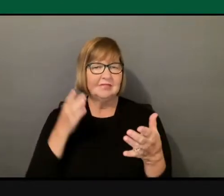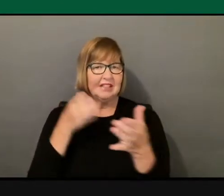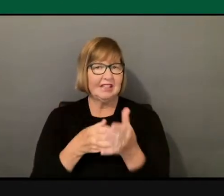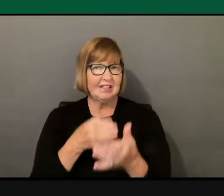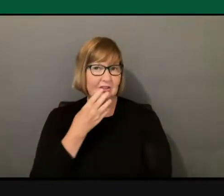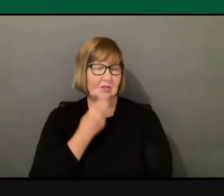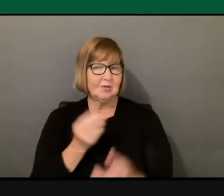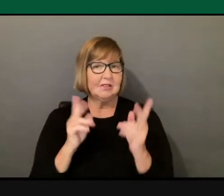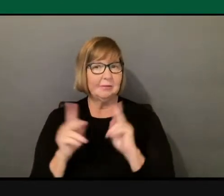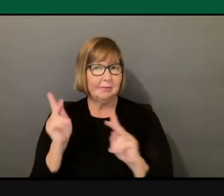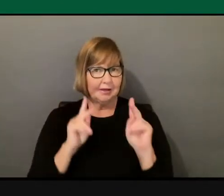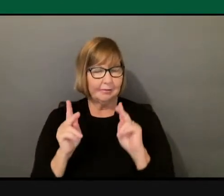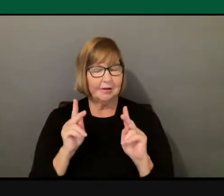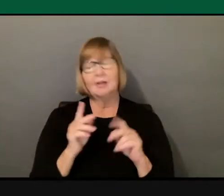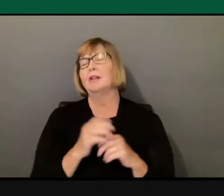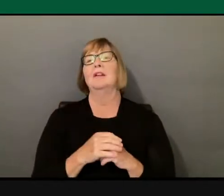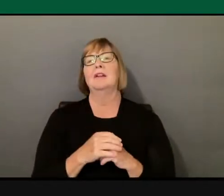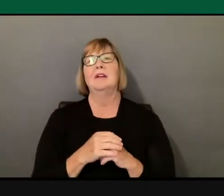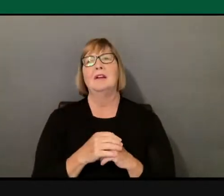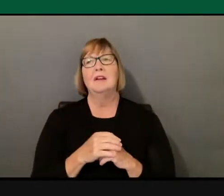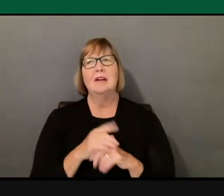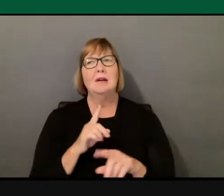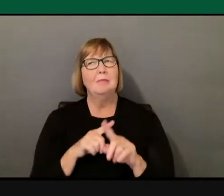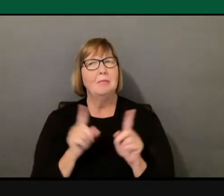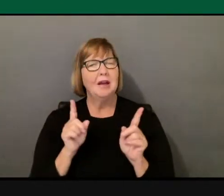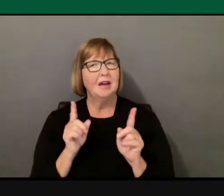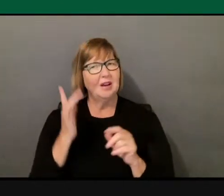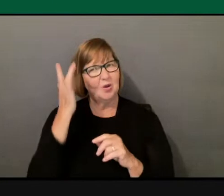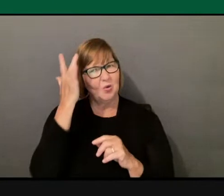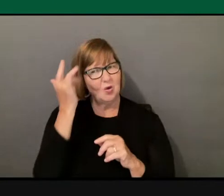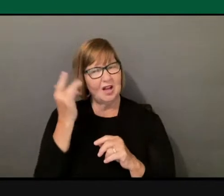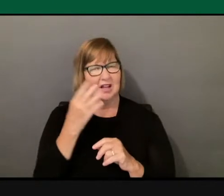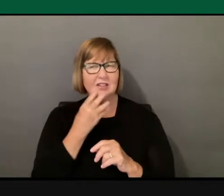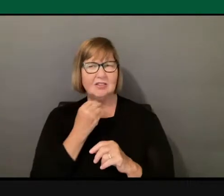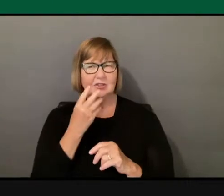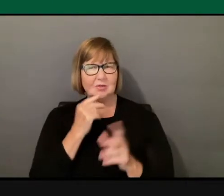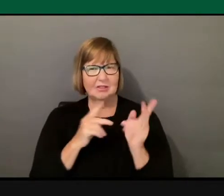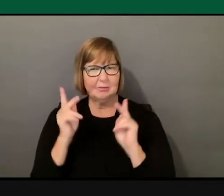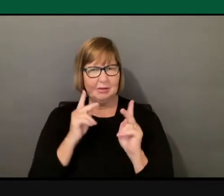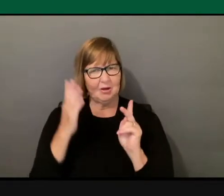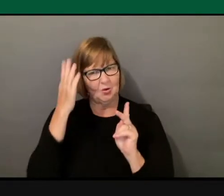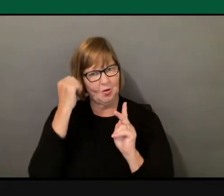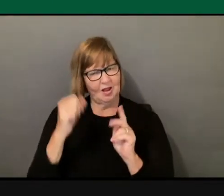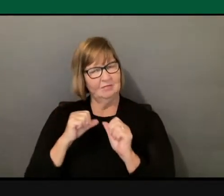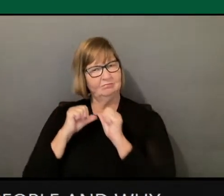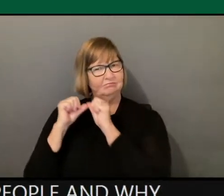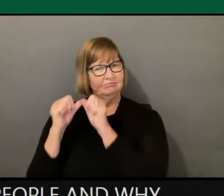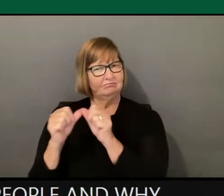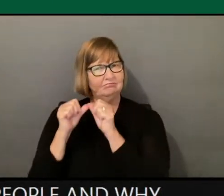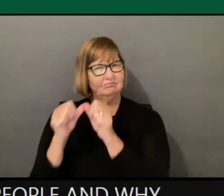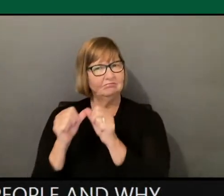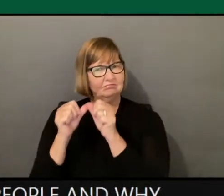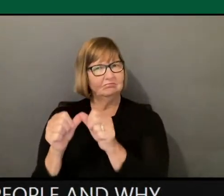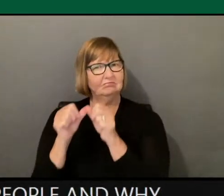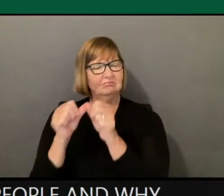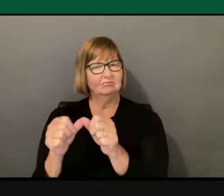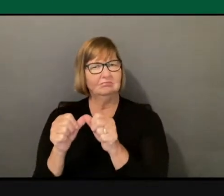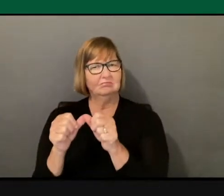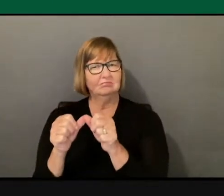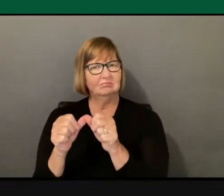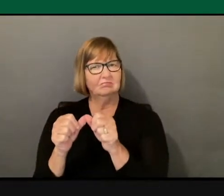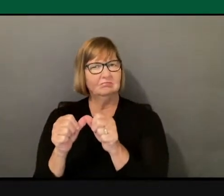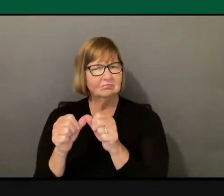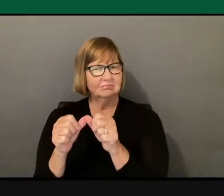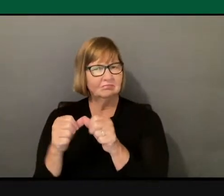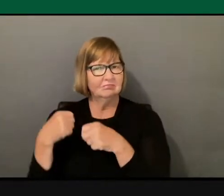Done. The question is, why Jewish people? And why does it persist in the way that we see it today? And I'm interested